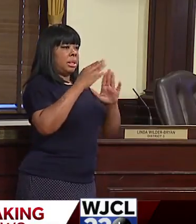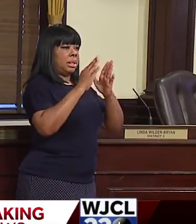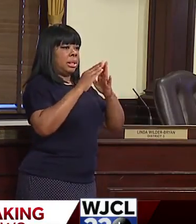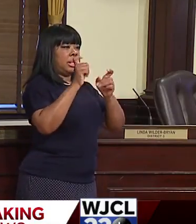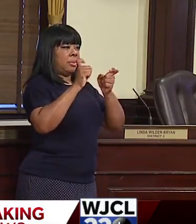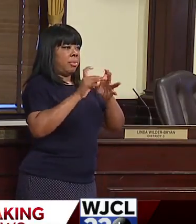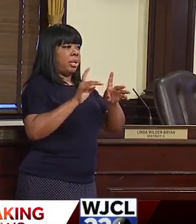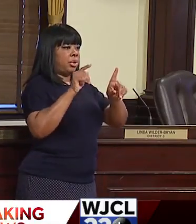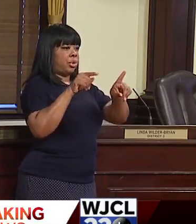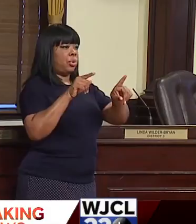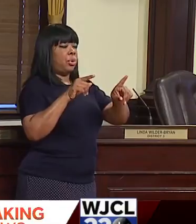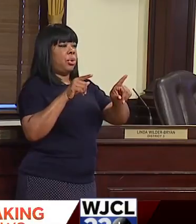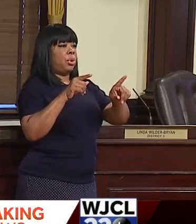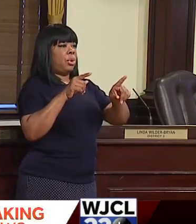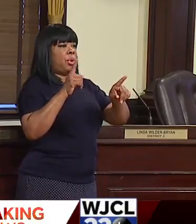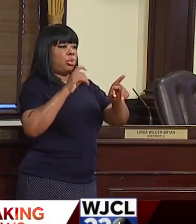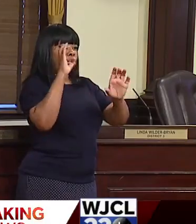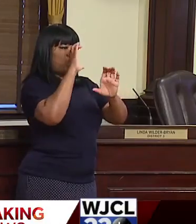The questions I would ask?